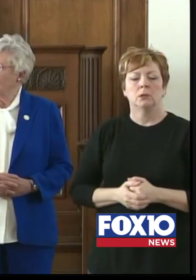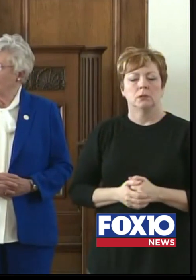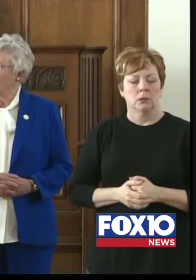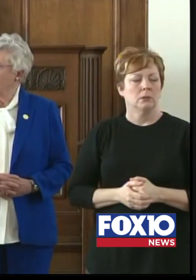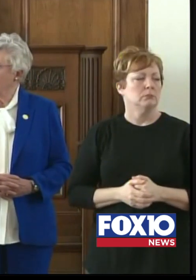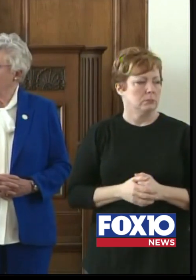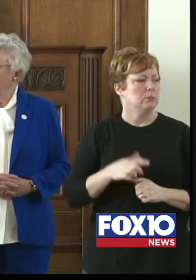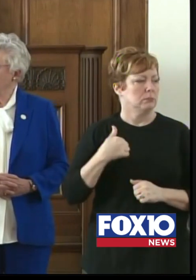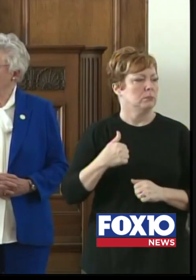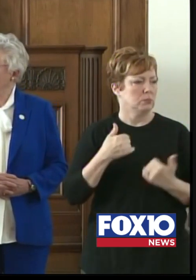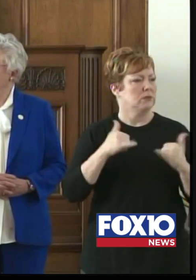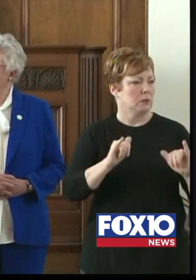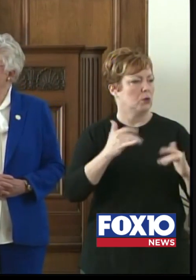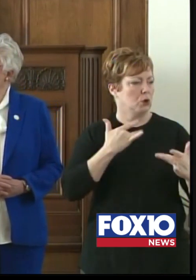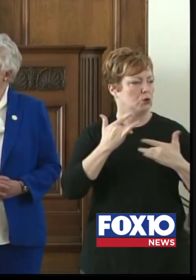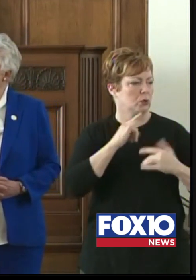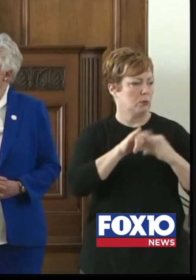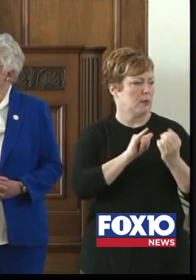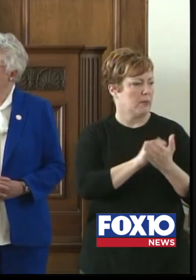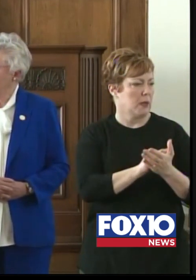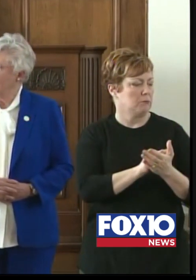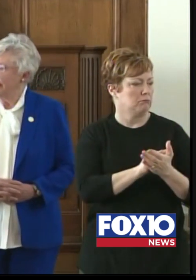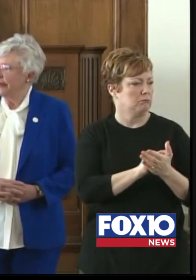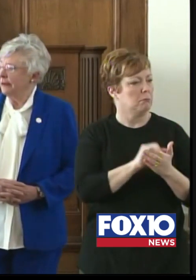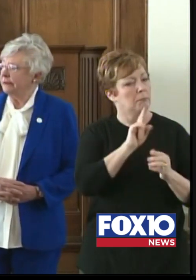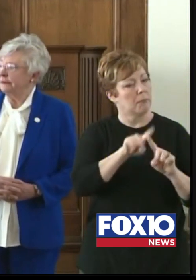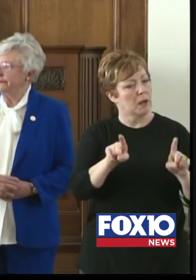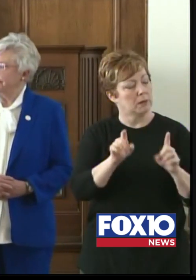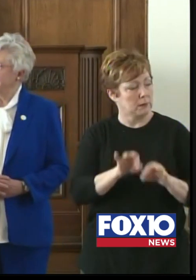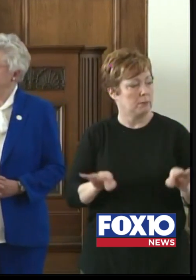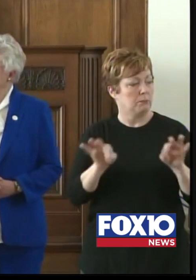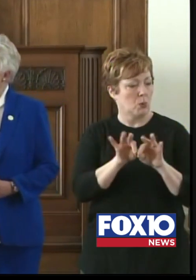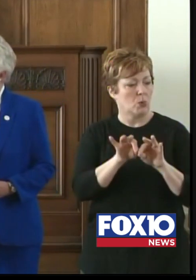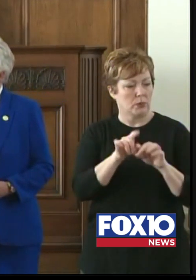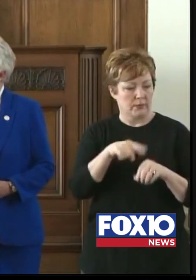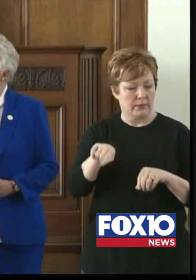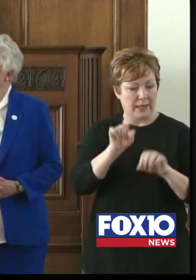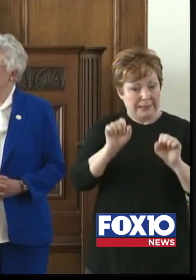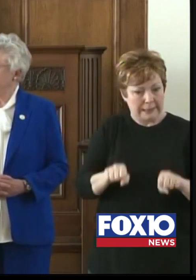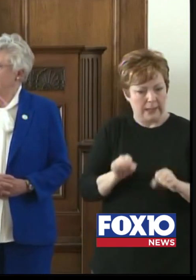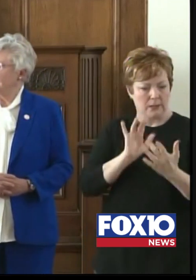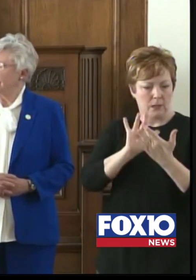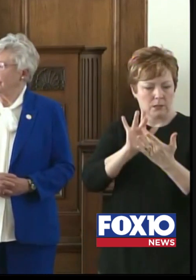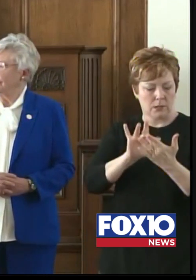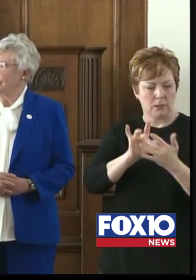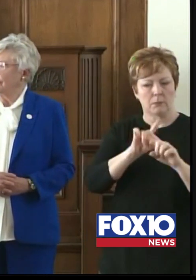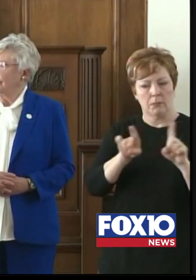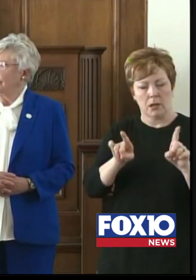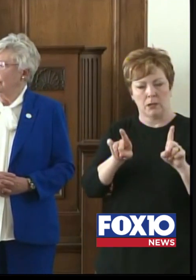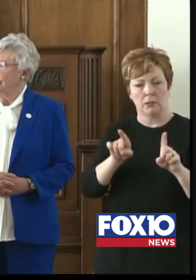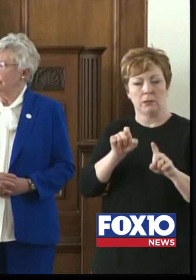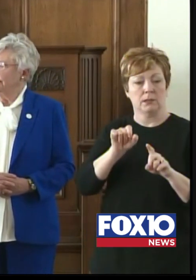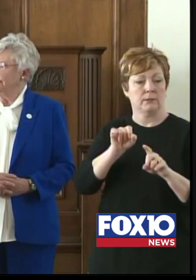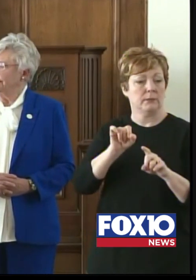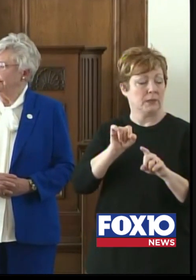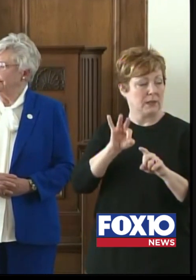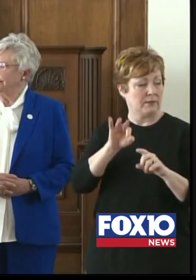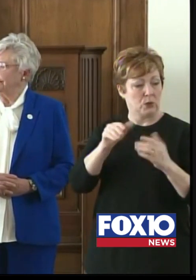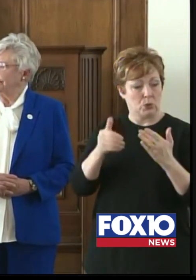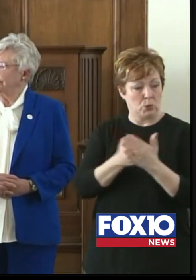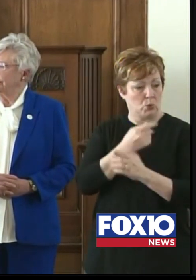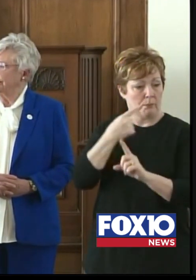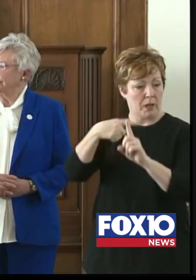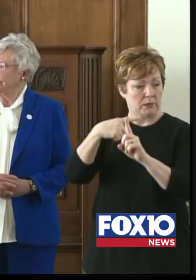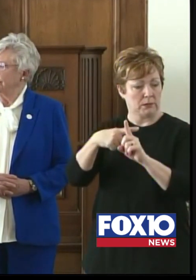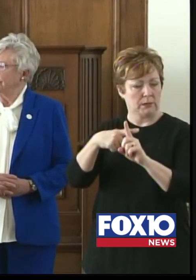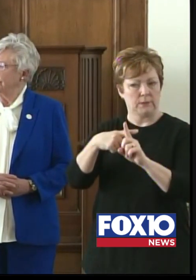concerns about that. It's very important that we're able to do that. one of the distinctions we make when we get a new case is do we